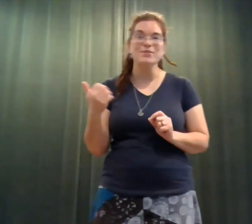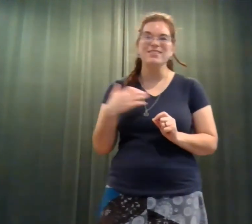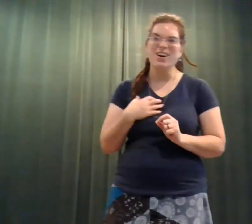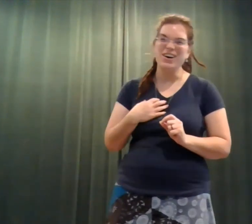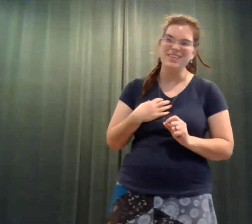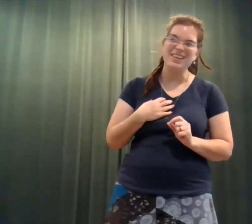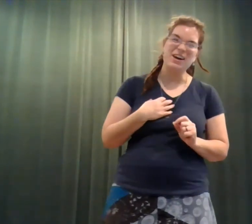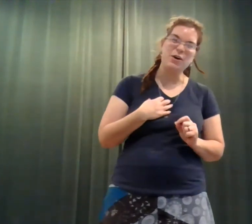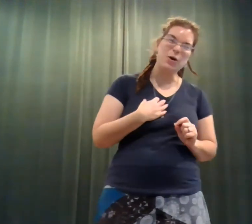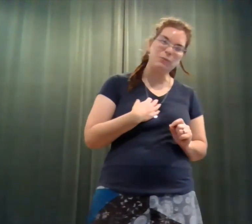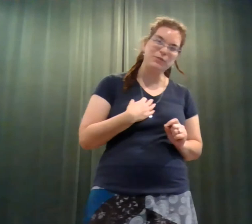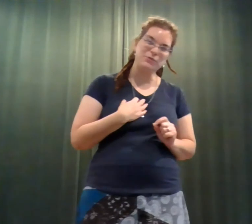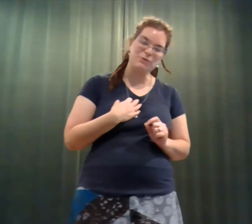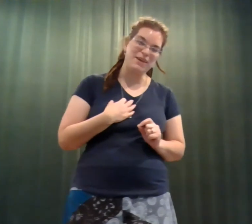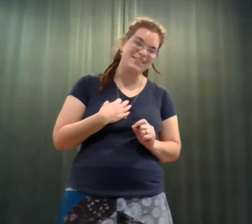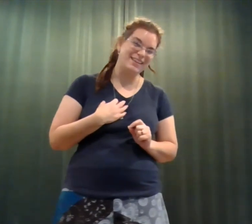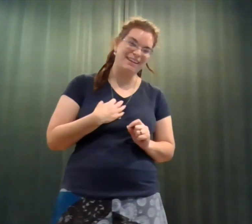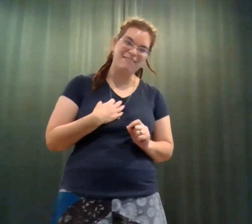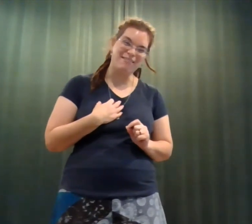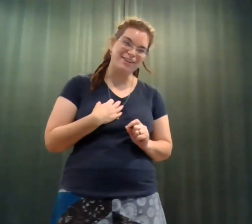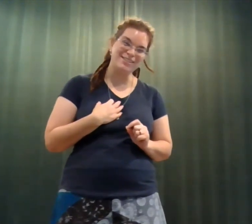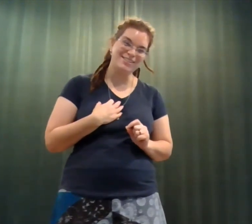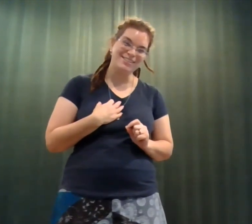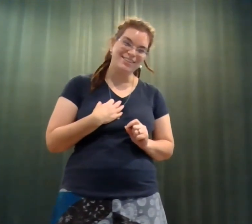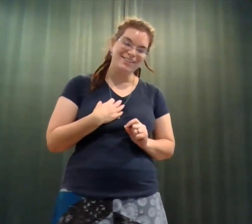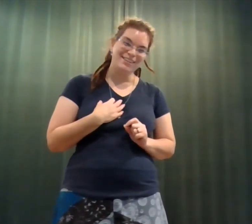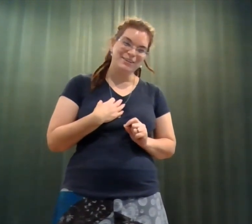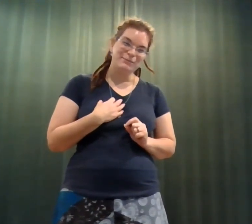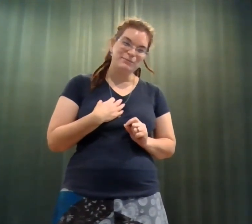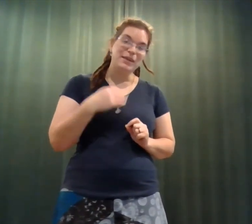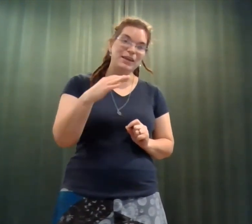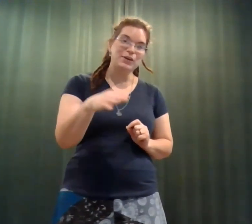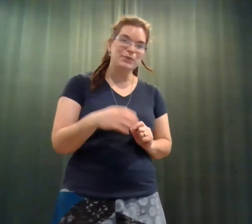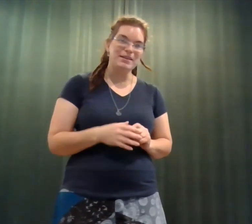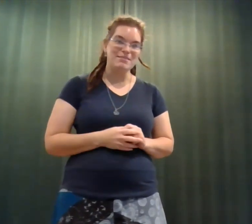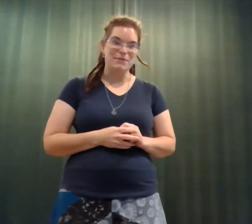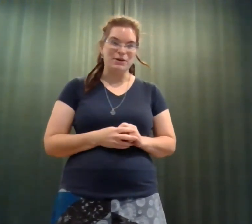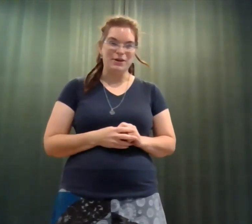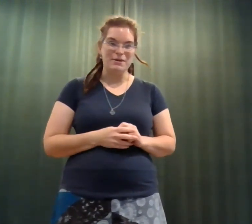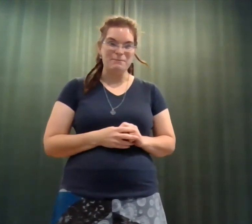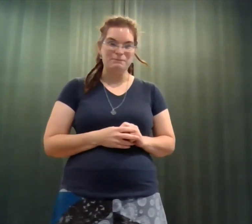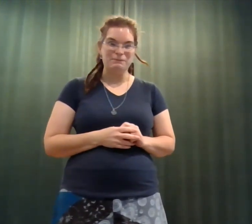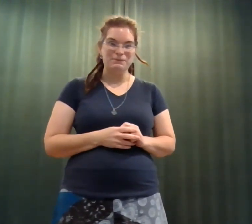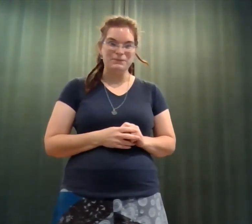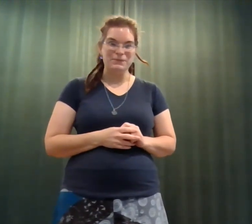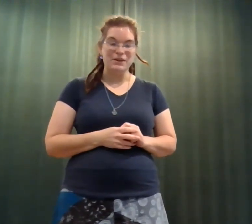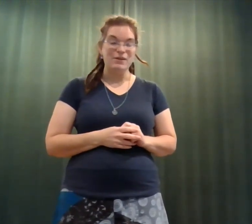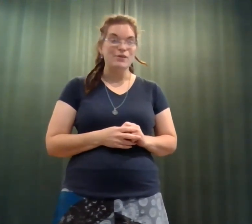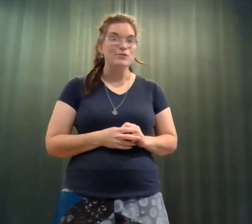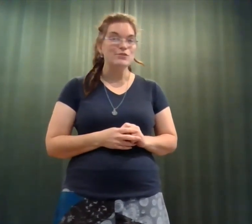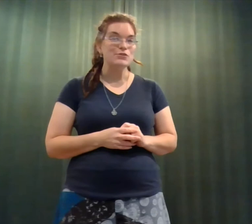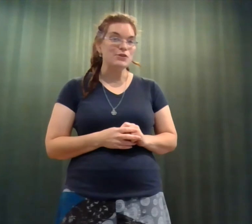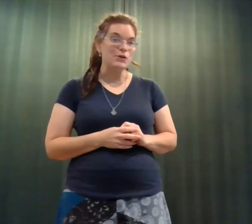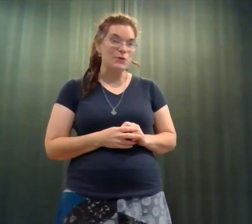was honestly a hopeless romantic at heart. He agreed to marry them. So,